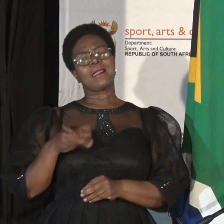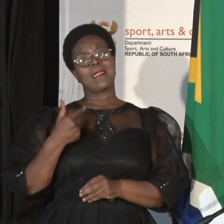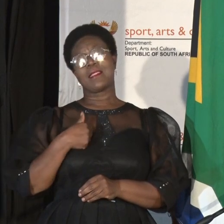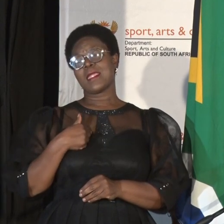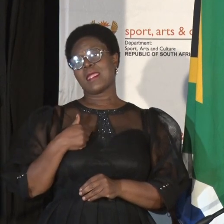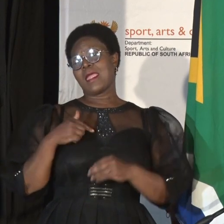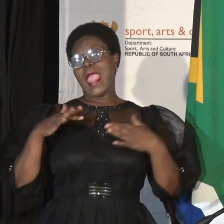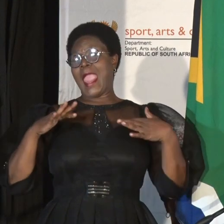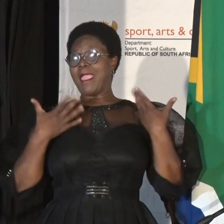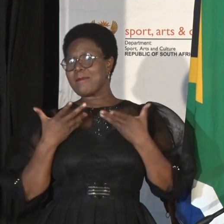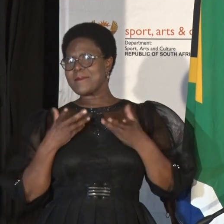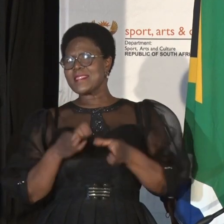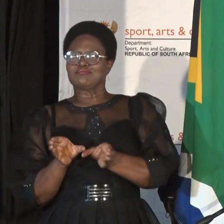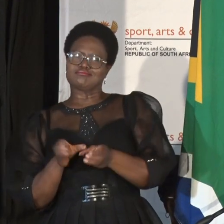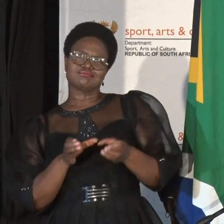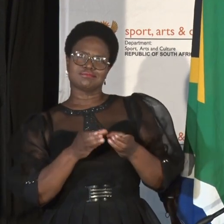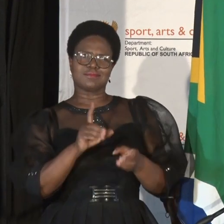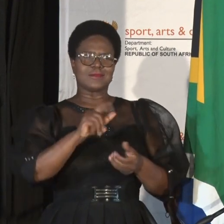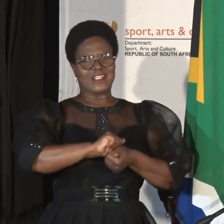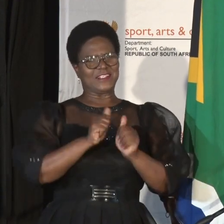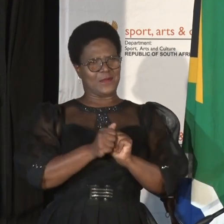sporting fraternity present.